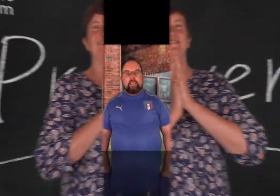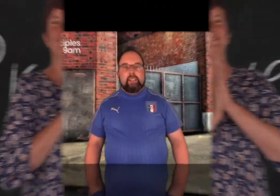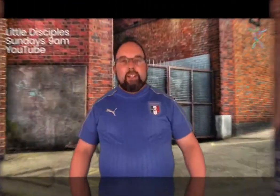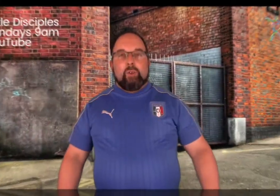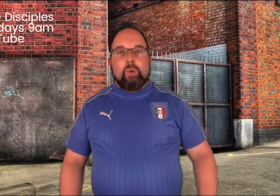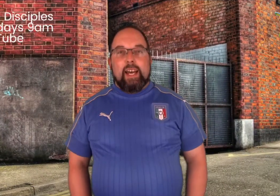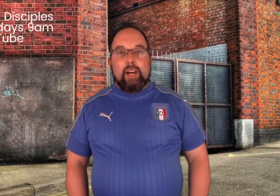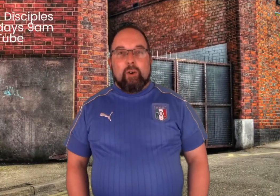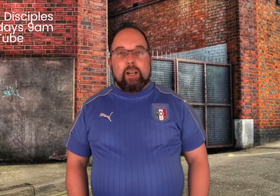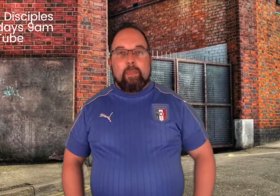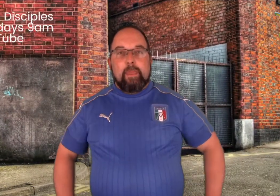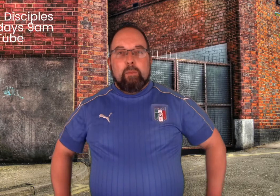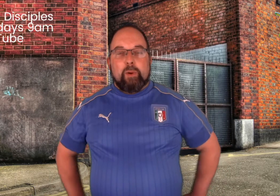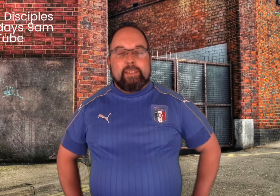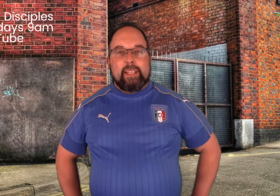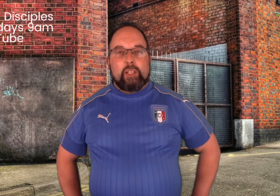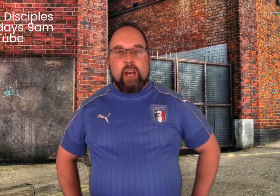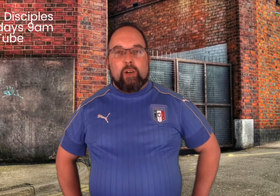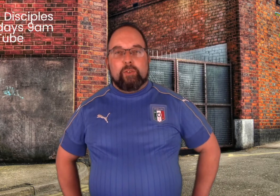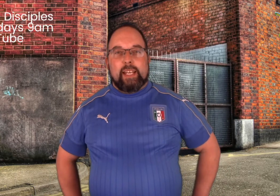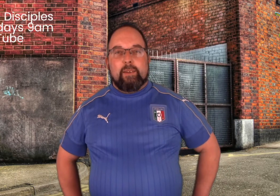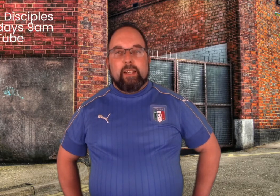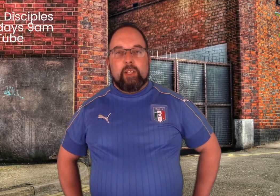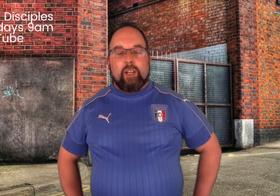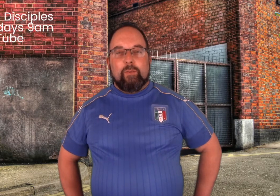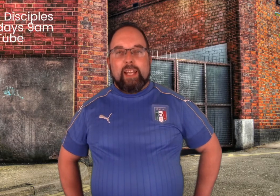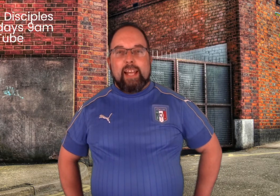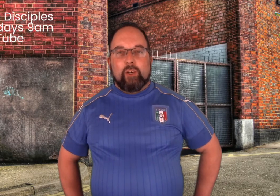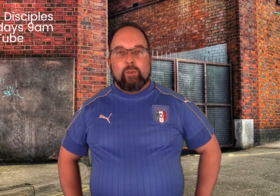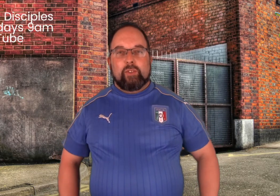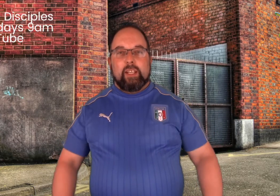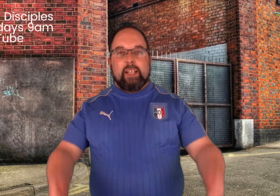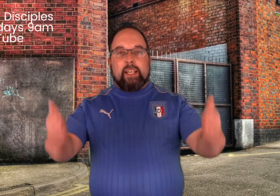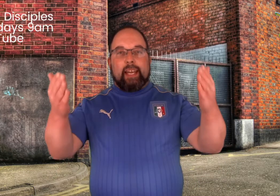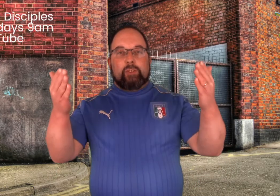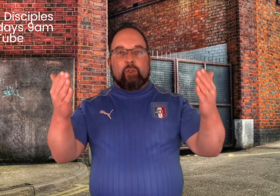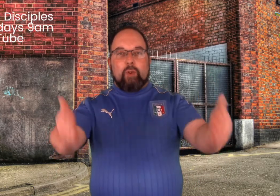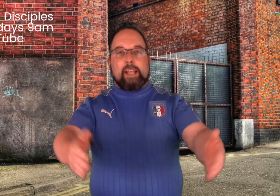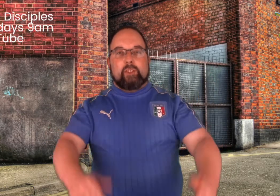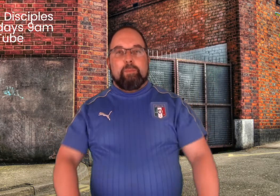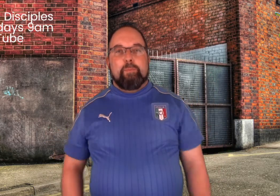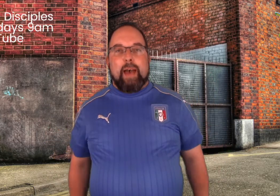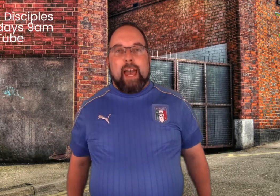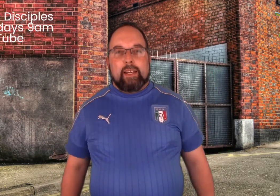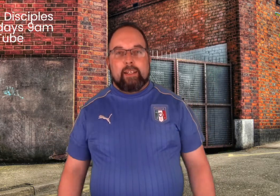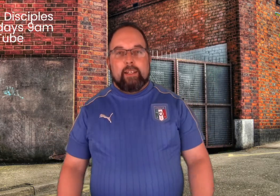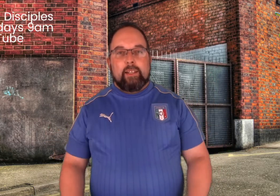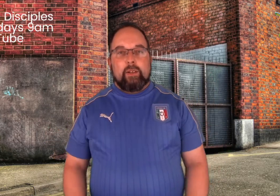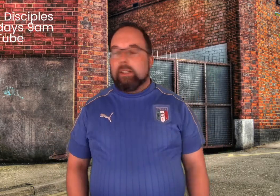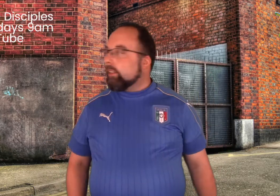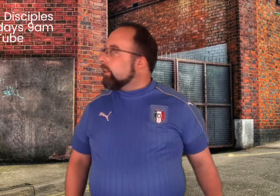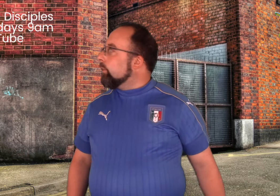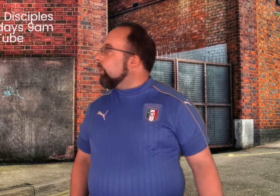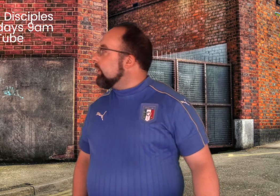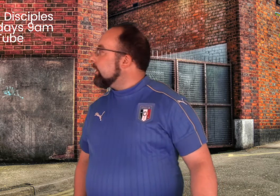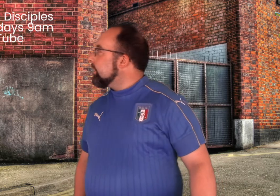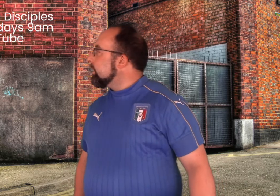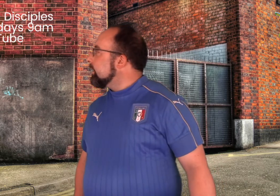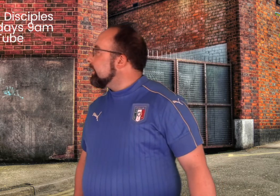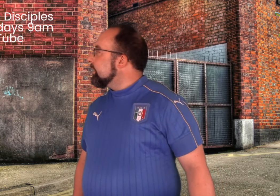Well, boys and girls, and you lovely adults, it's great to be back. What? You